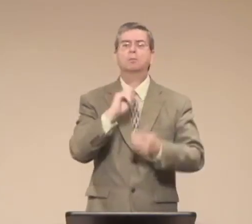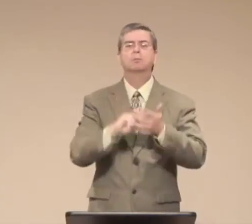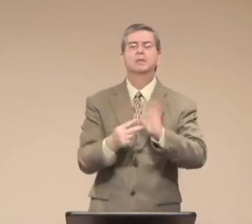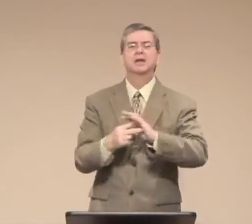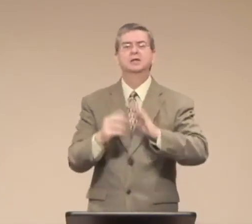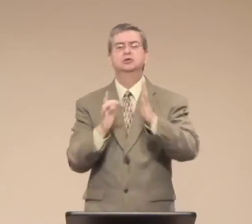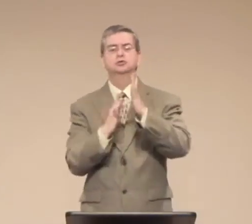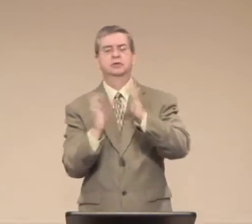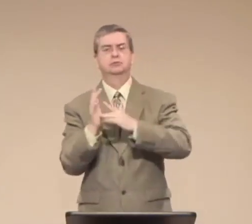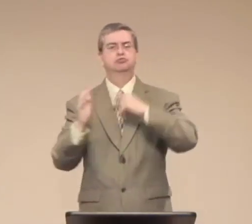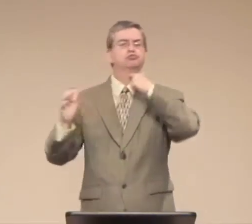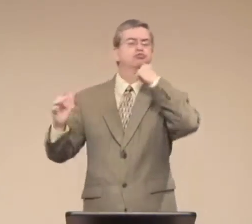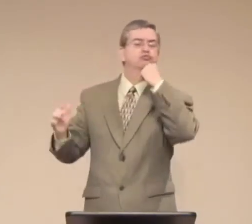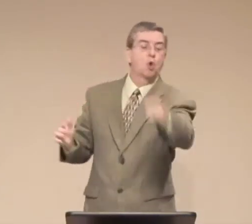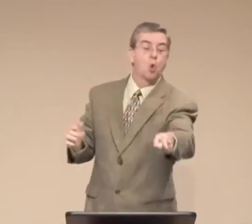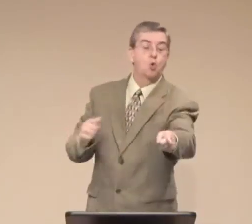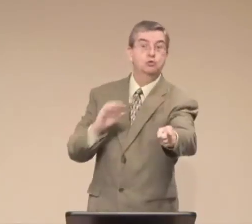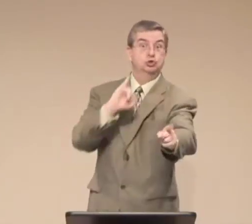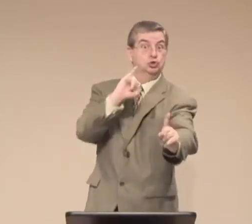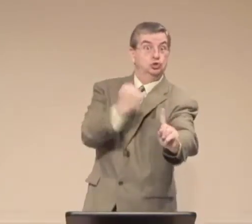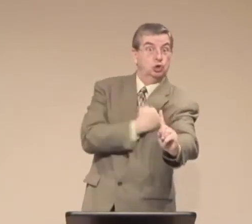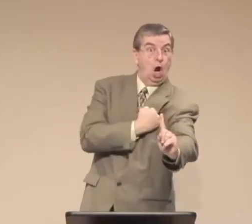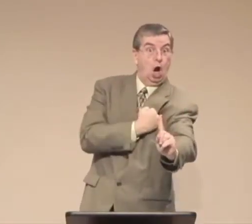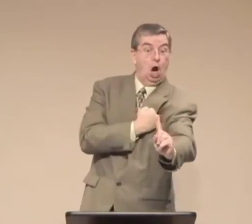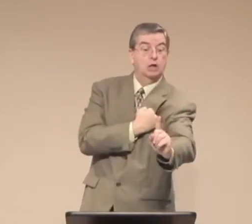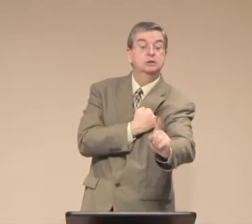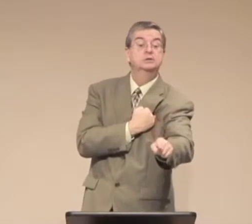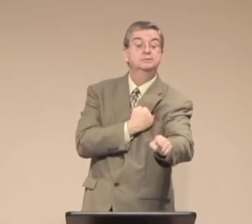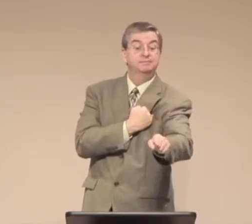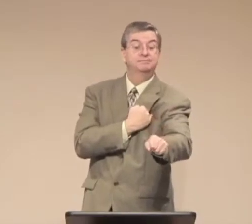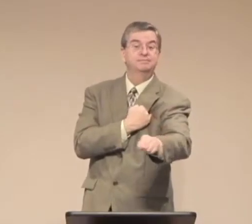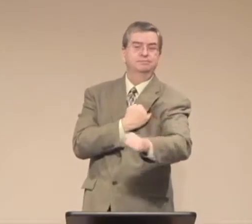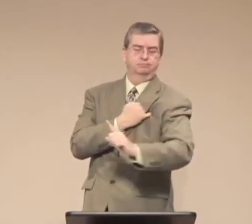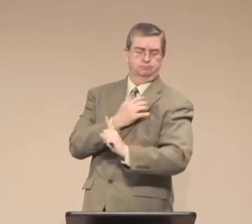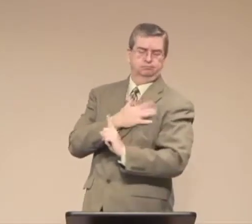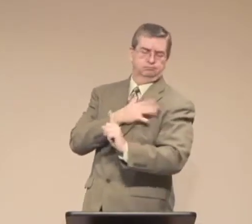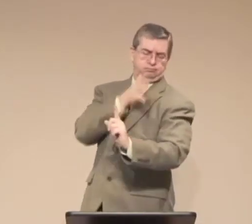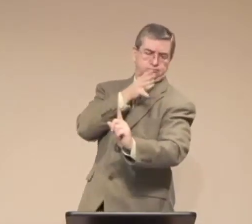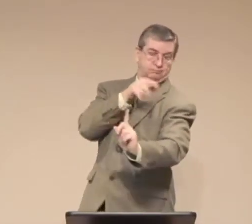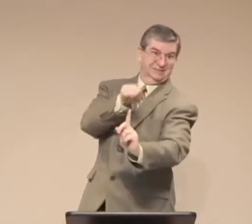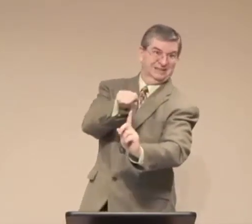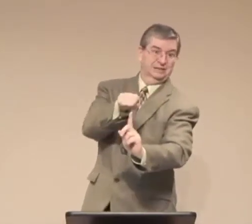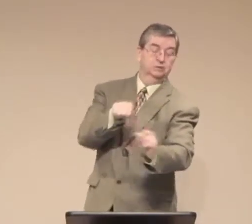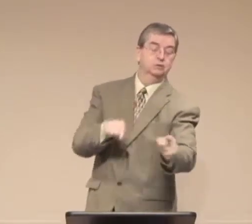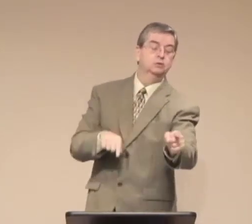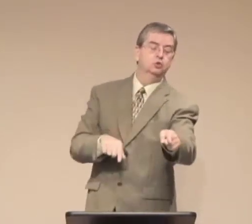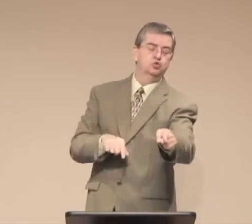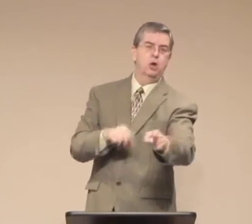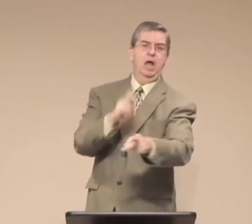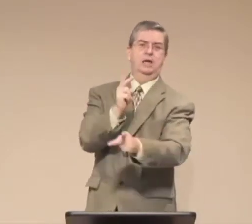disciples took her unto his own home. And that was the apostle John.